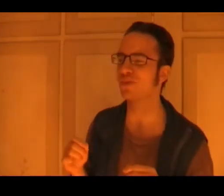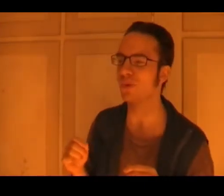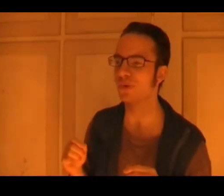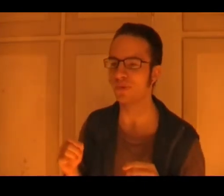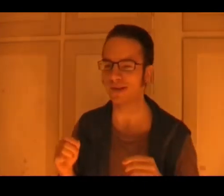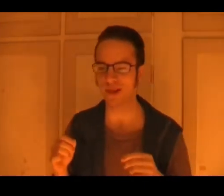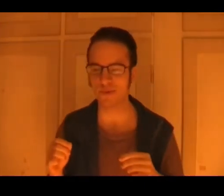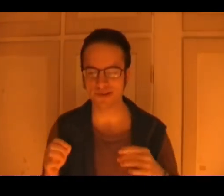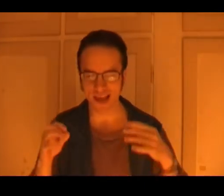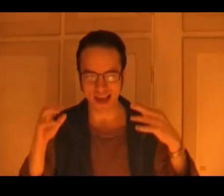wound, or whatever that was,